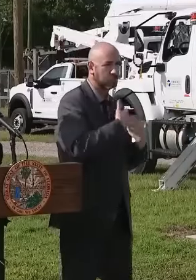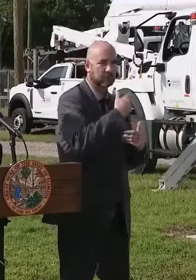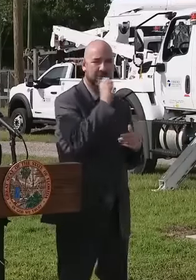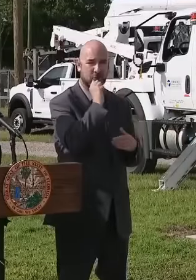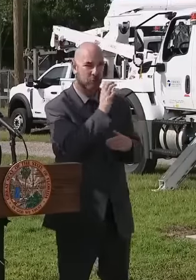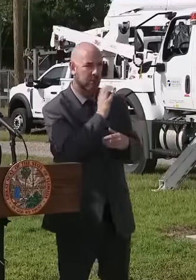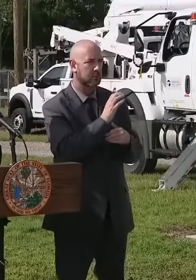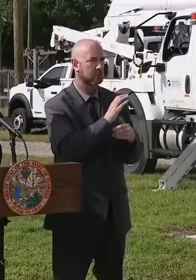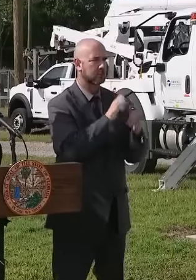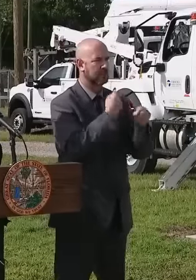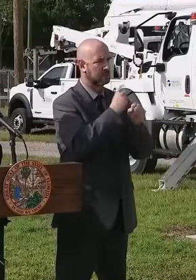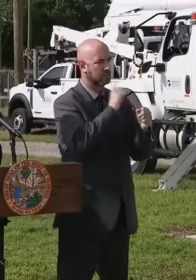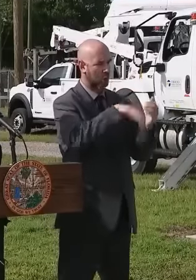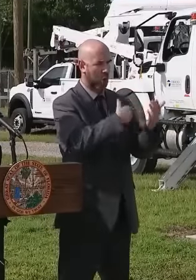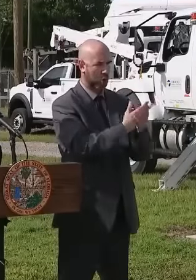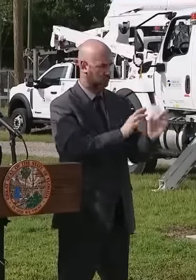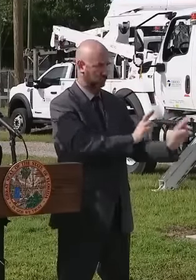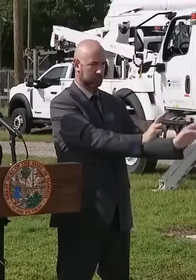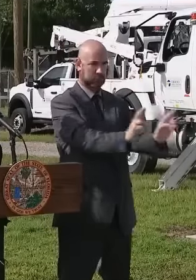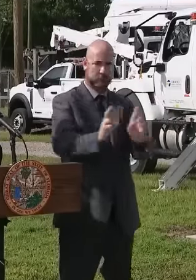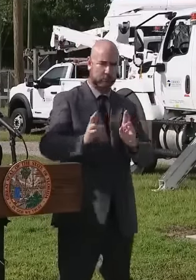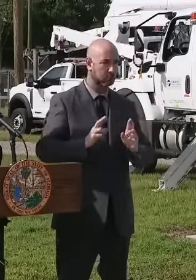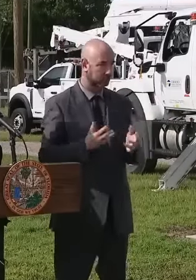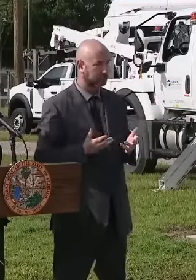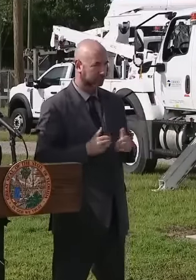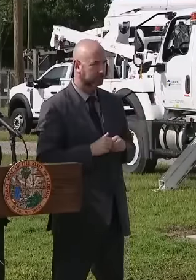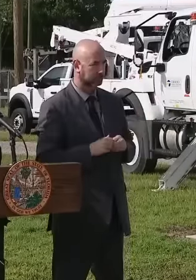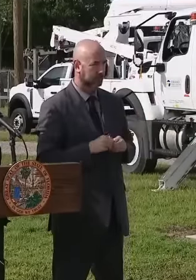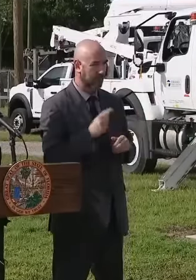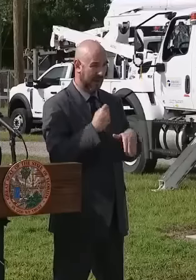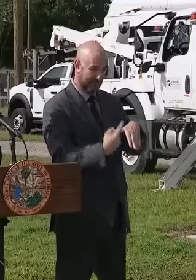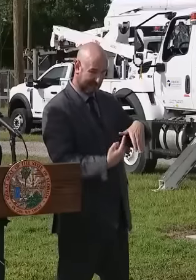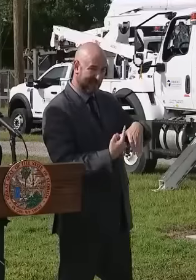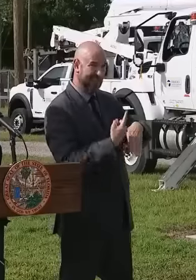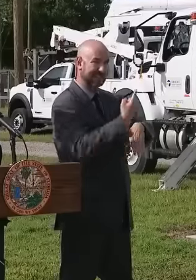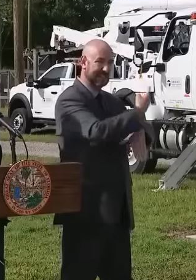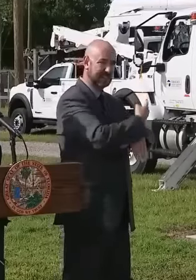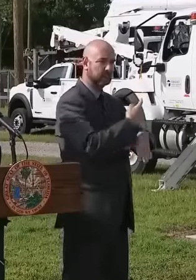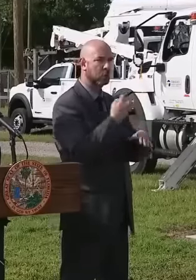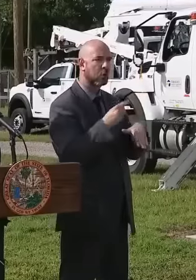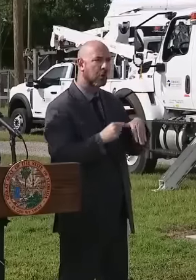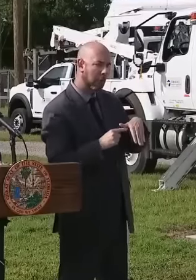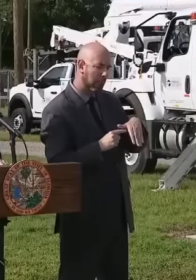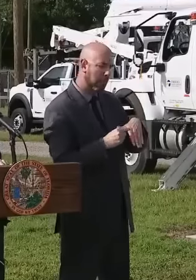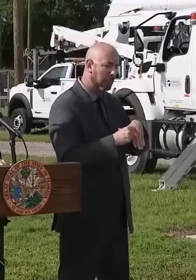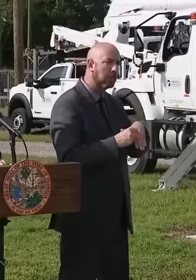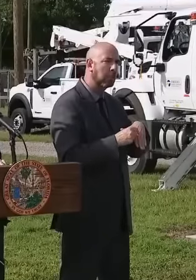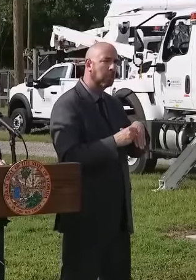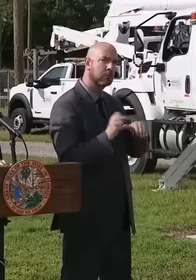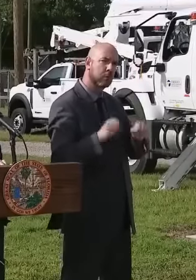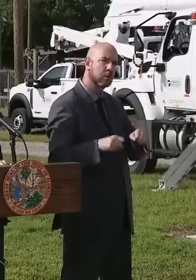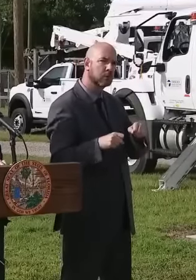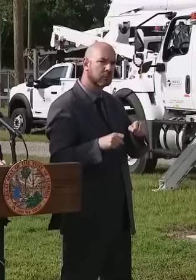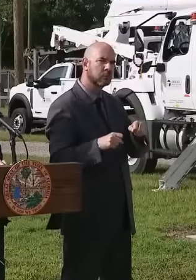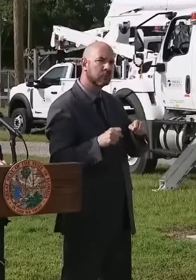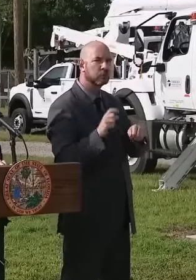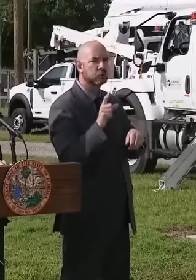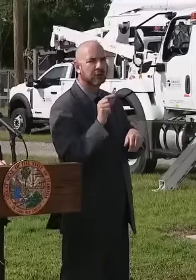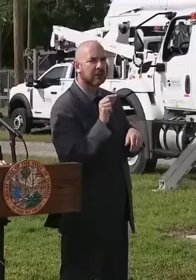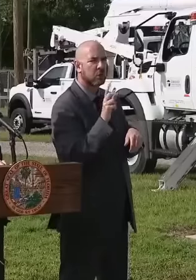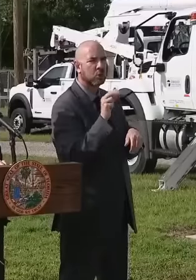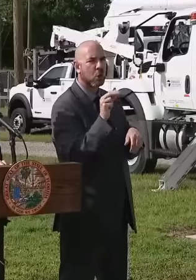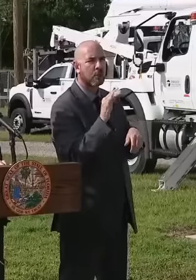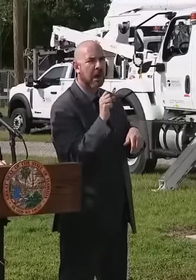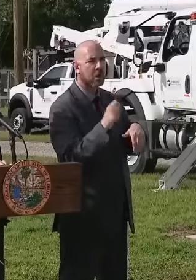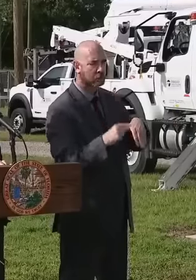to travel tens of miles inland to get to a safer location. Shelters are going to start opening up as soon as Wednesday. If you're unsure